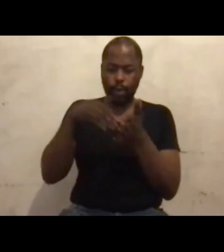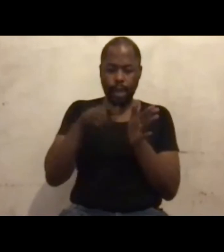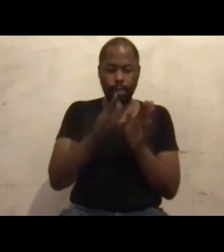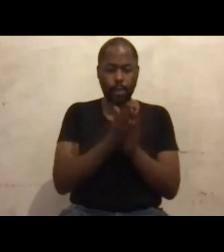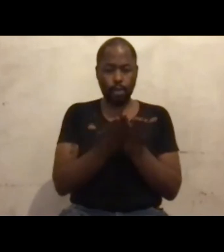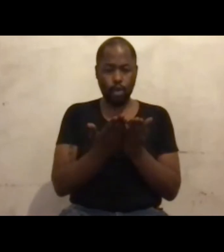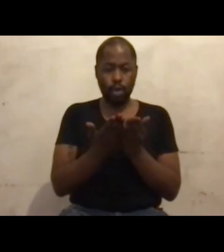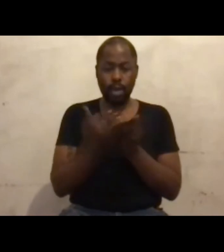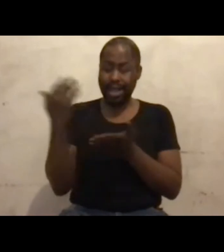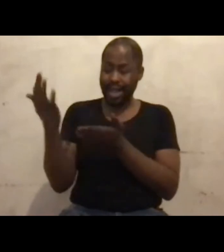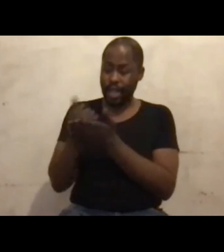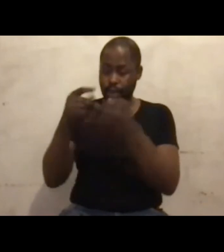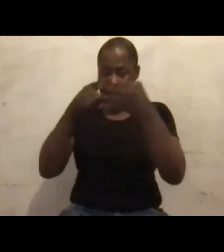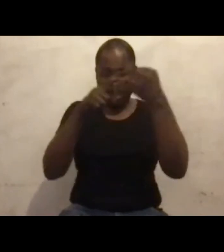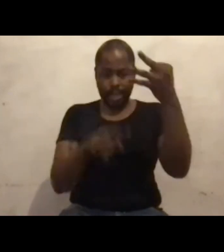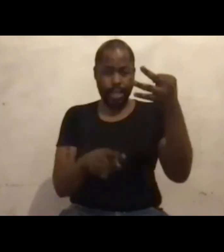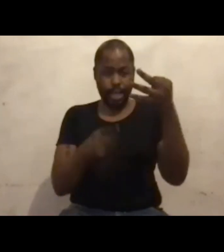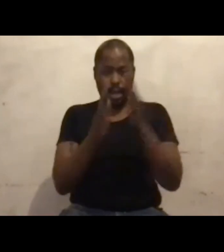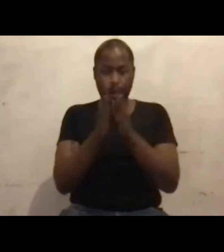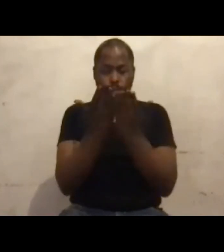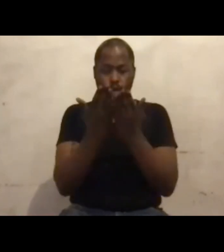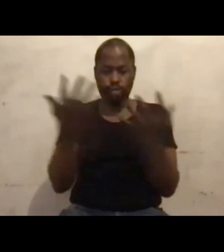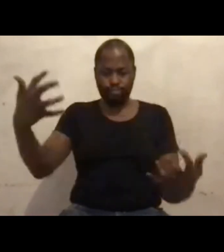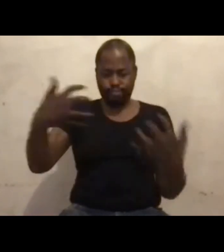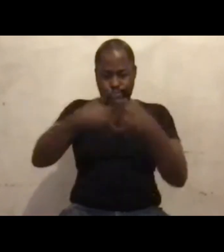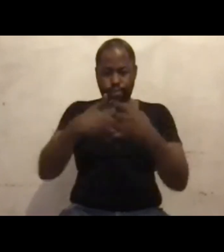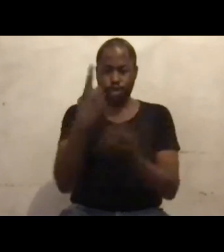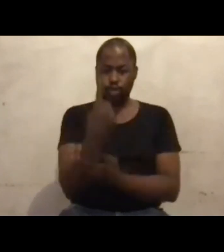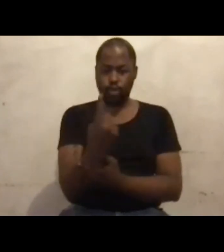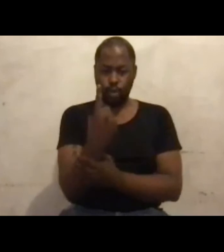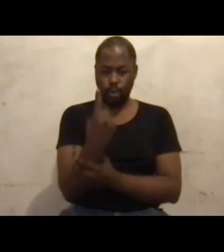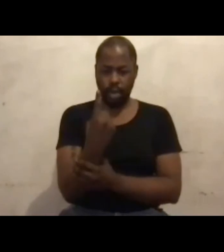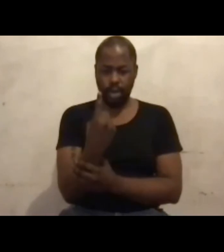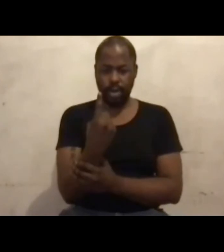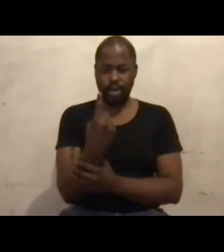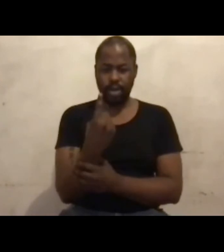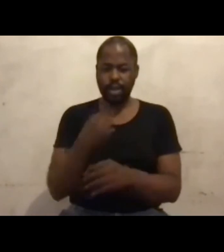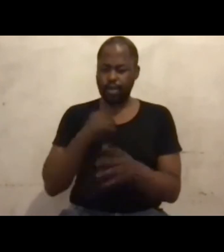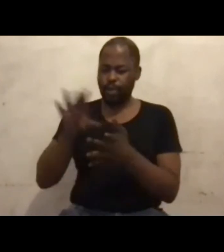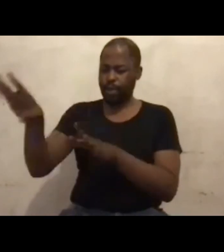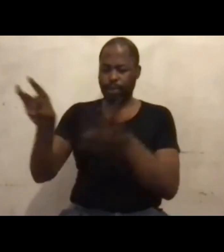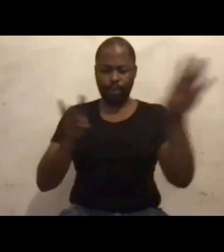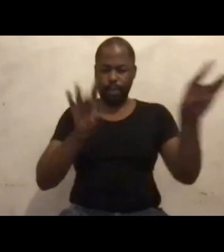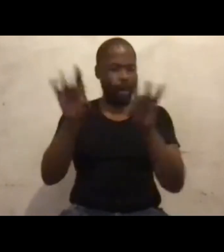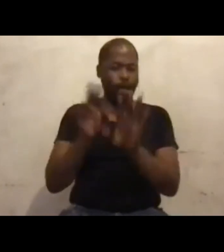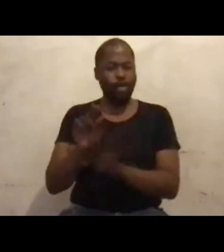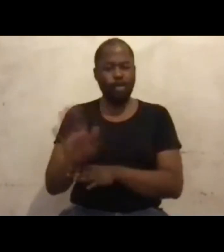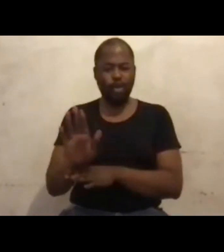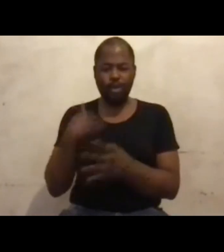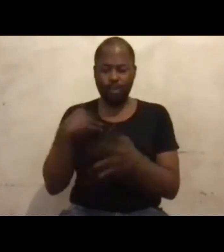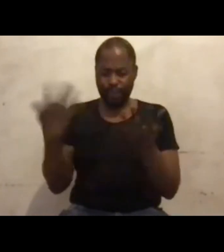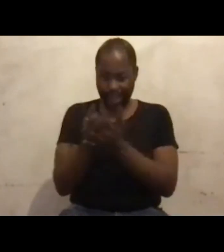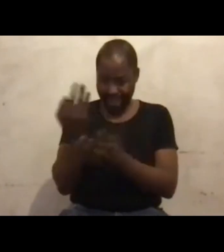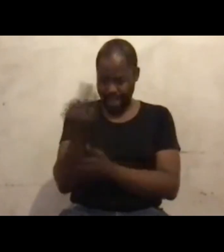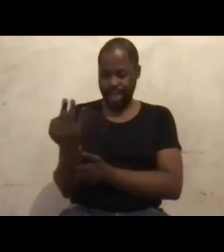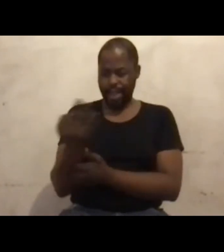all of those three books and combine them together without necessarily quoting things as you had put them on their pages. And then you